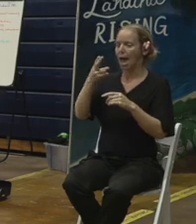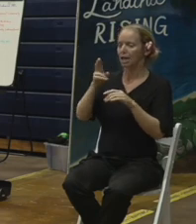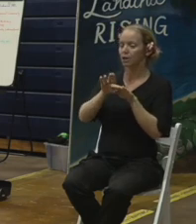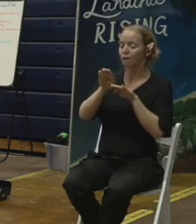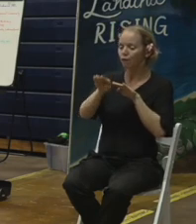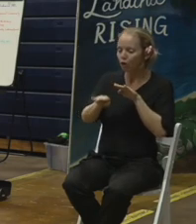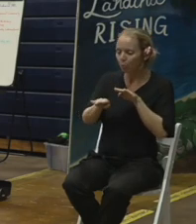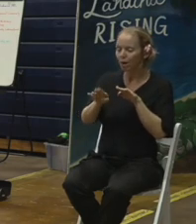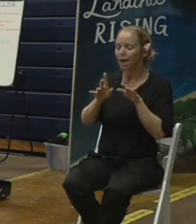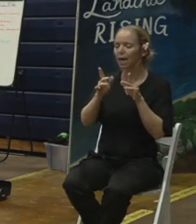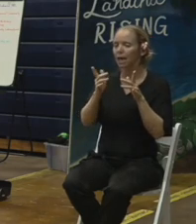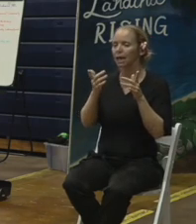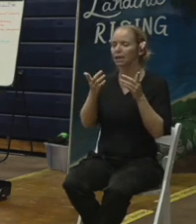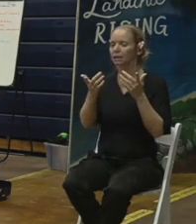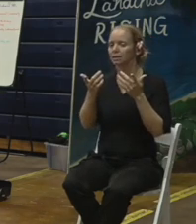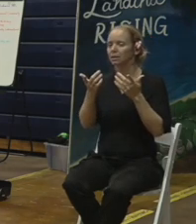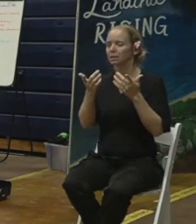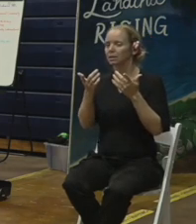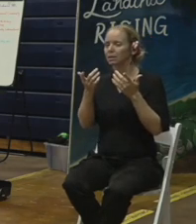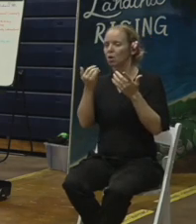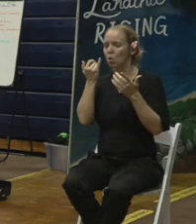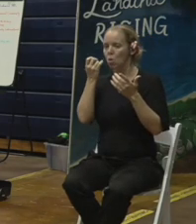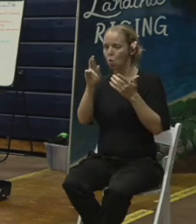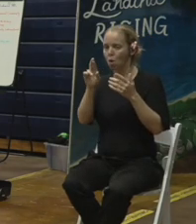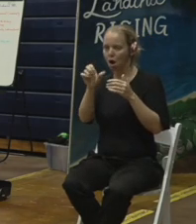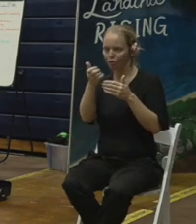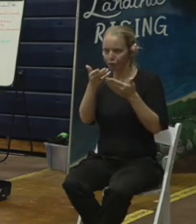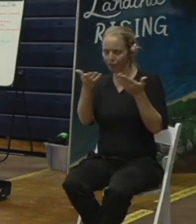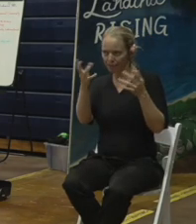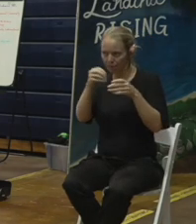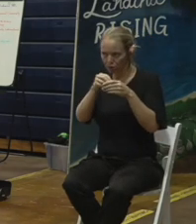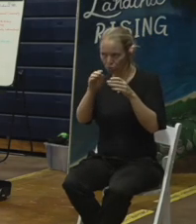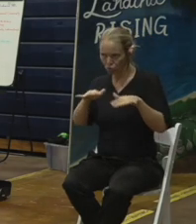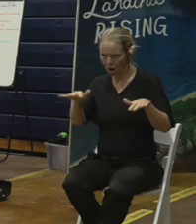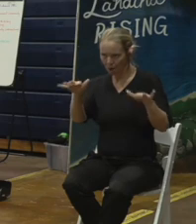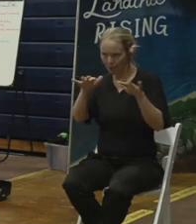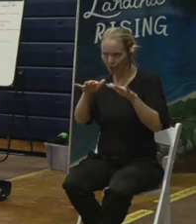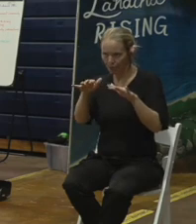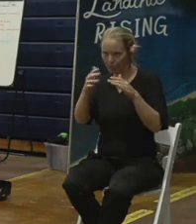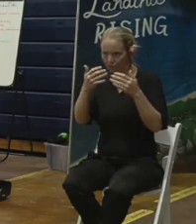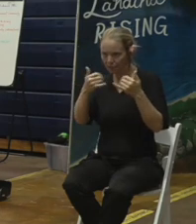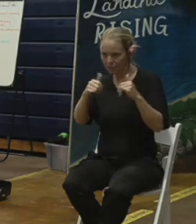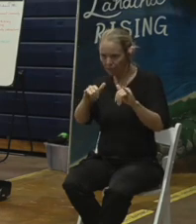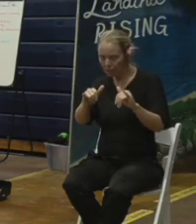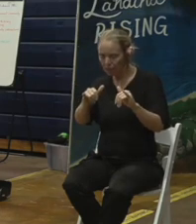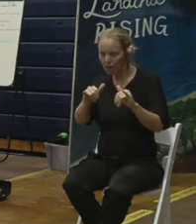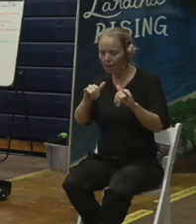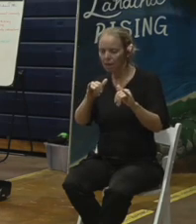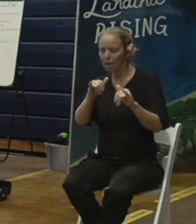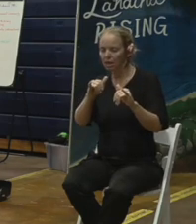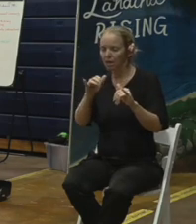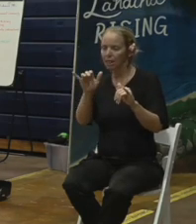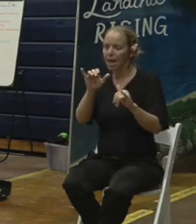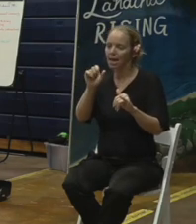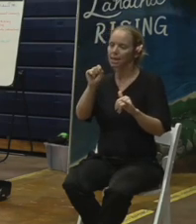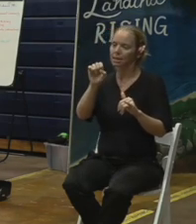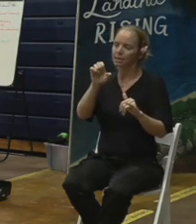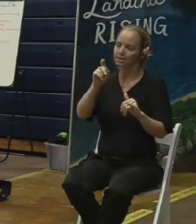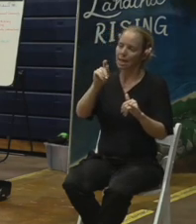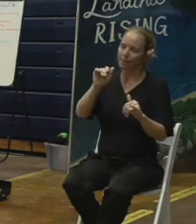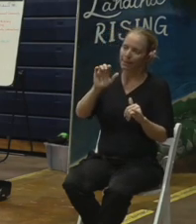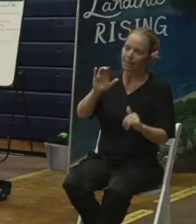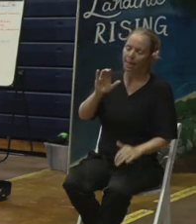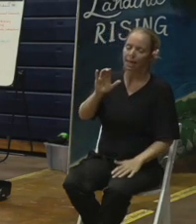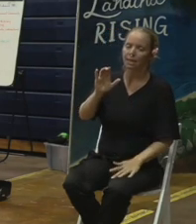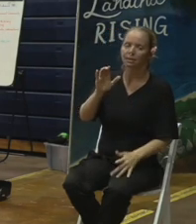that you know we also want to make sure again are on that right of entry that we are aware of things like you know septic systems cesspools